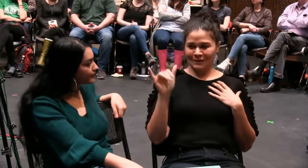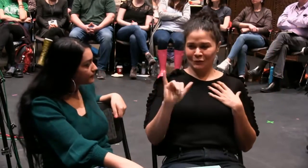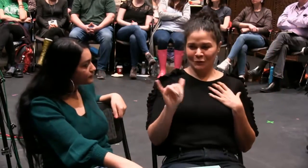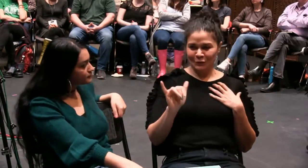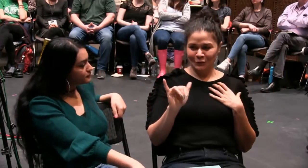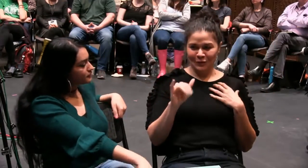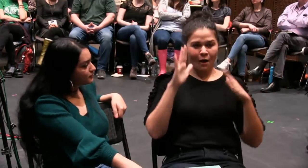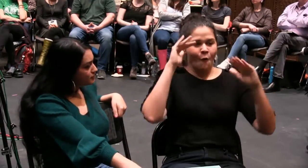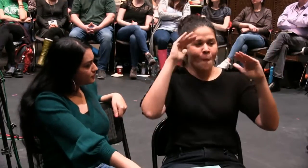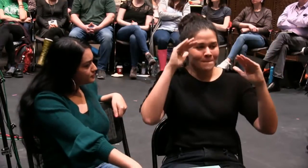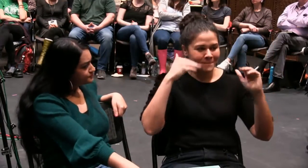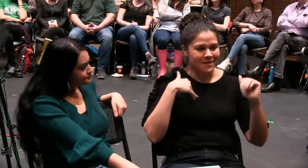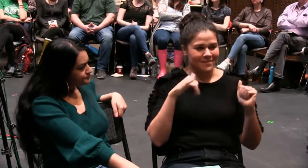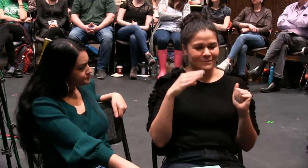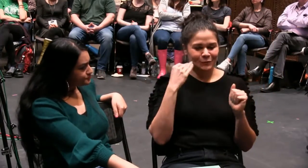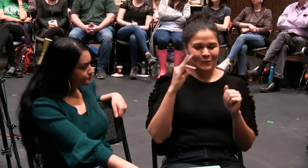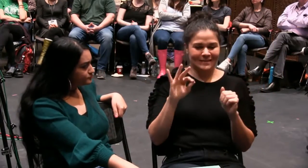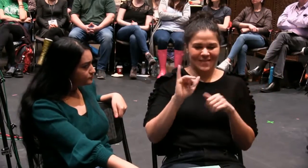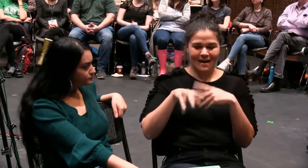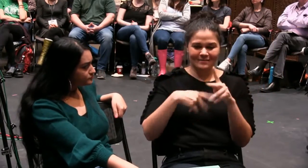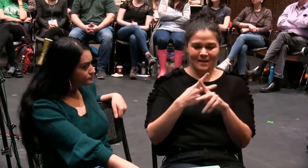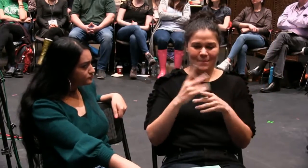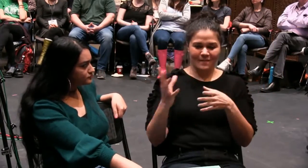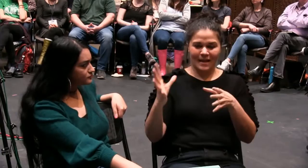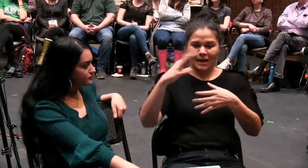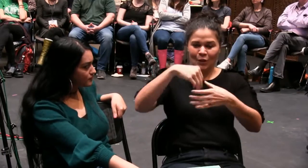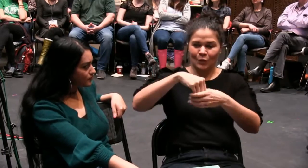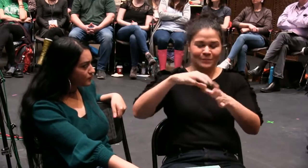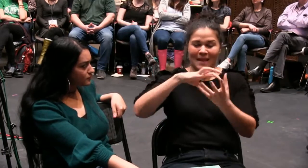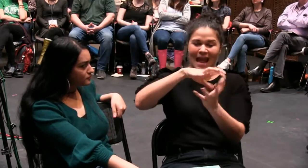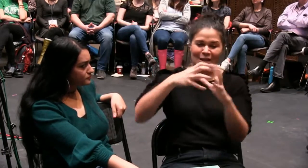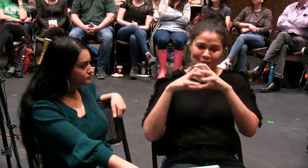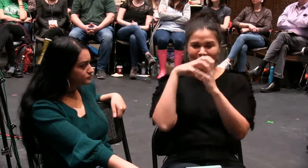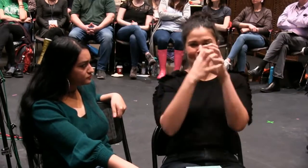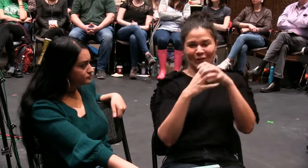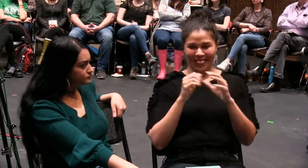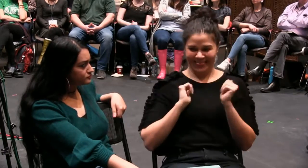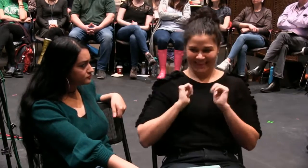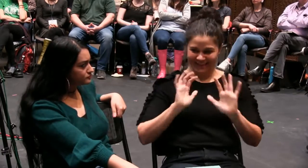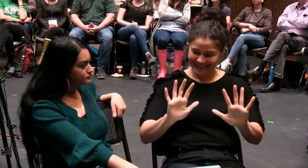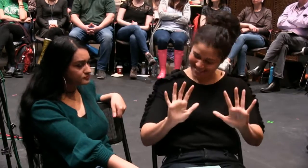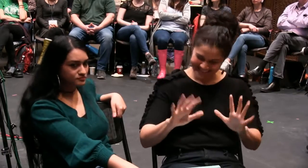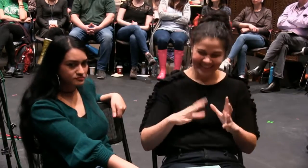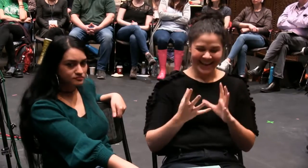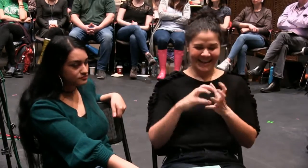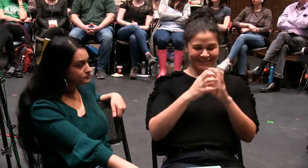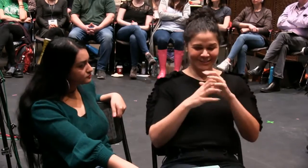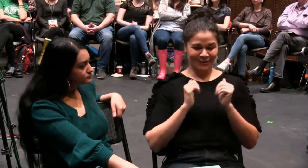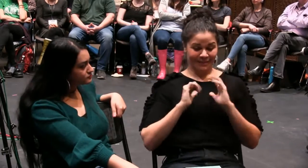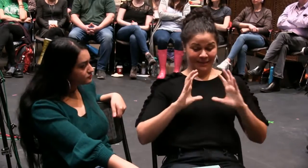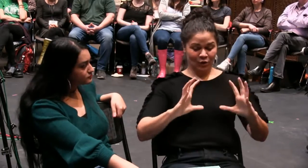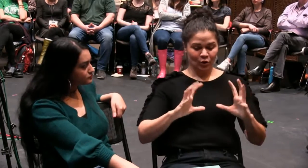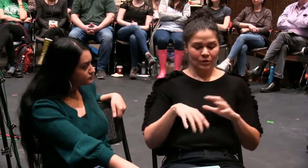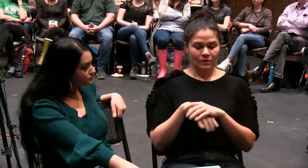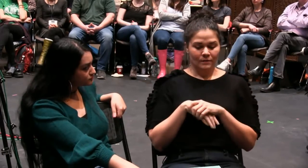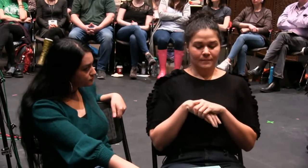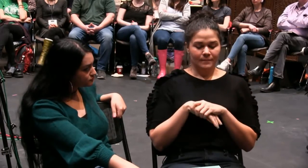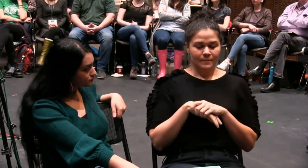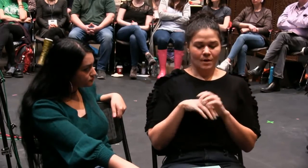Yeah, and I think we can relate to that experience. And that's the type of thing we hope to see happen more and more. That's what intersectionality in